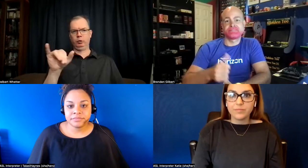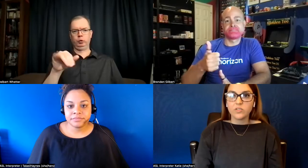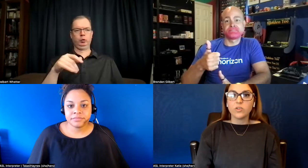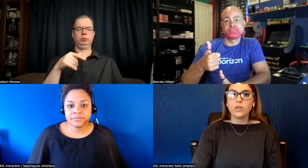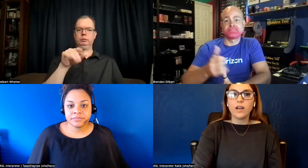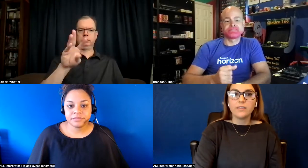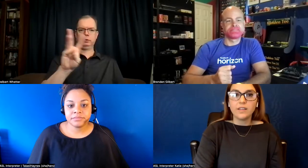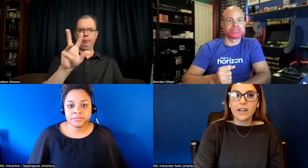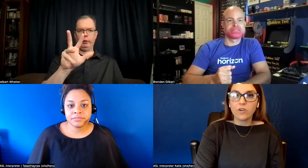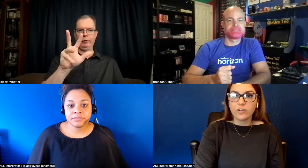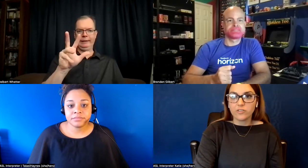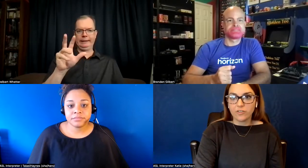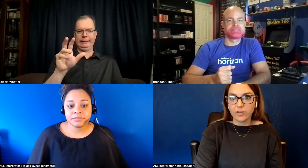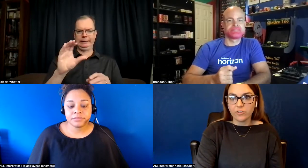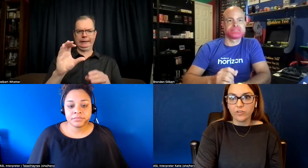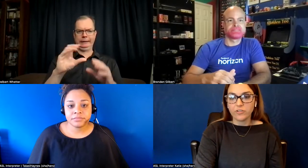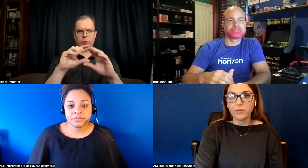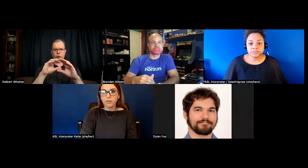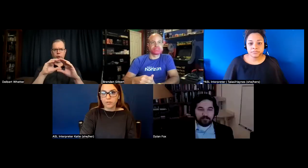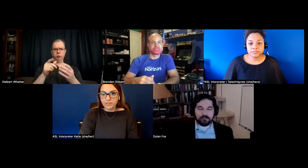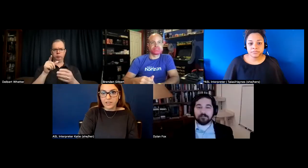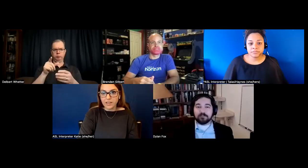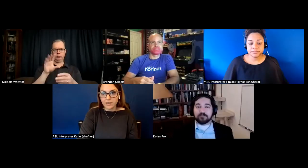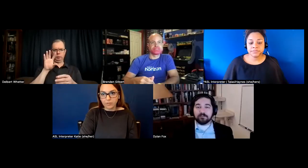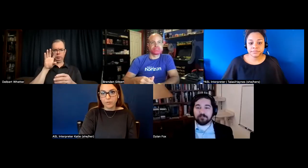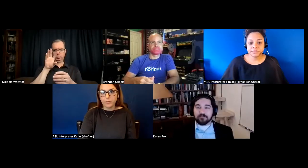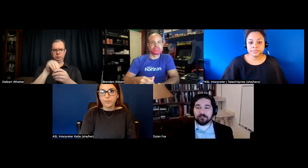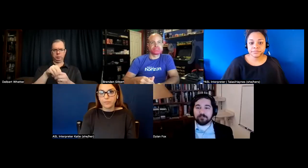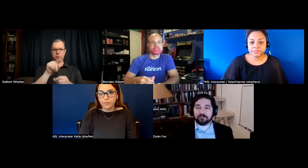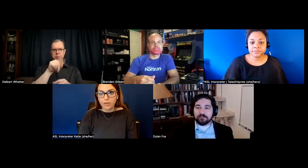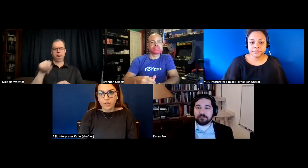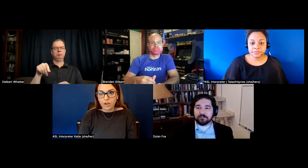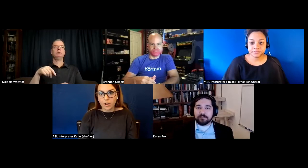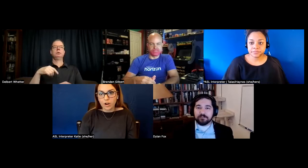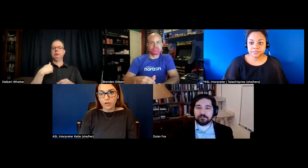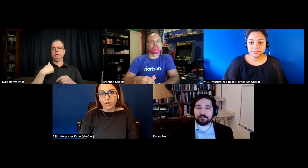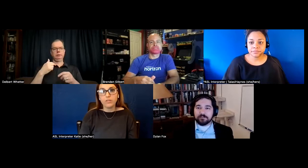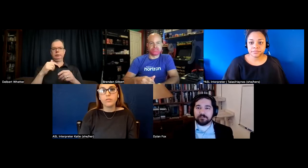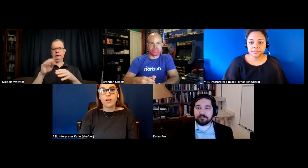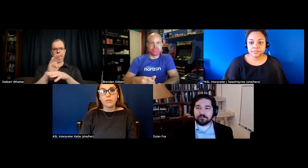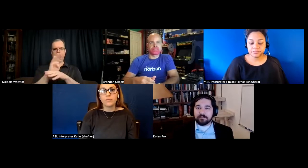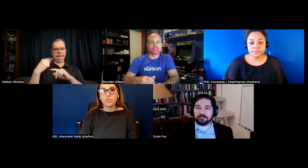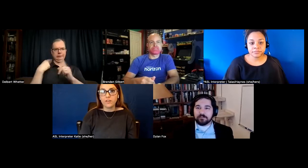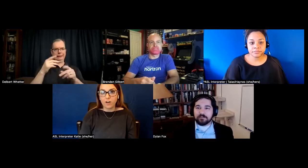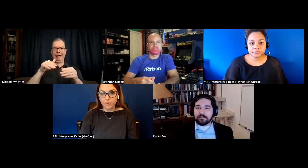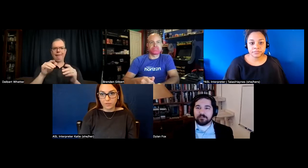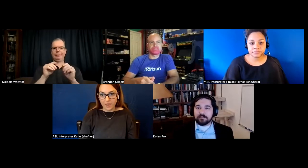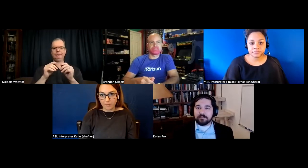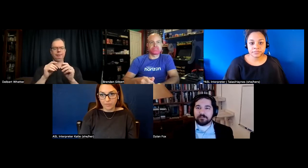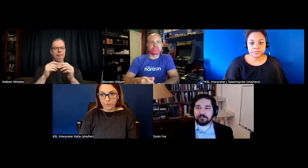so uh dylan i have a question for you too for w3c group are you um so the involvement with them the